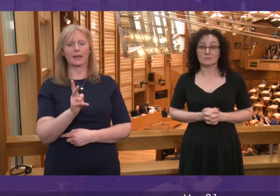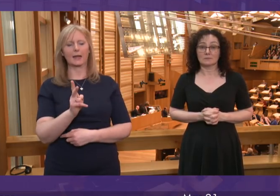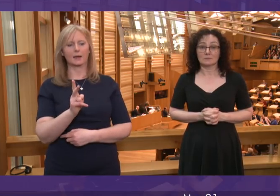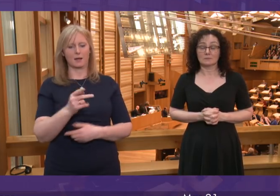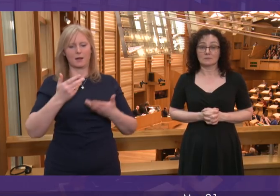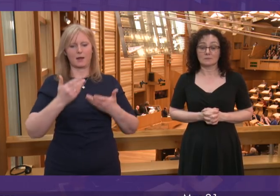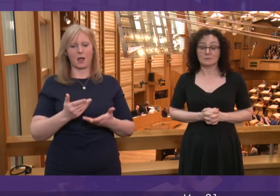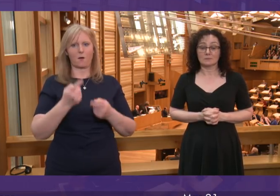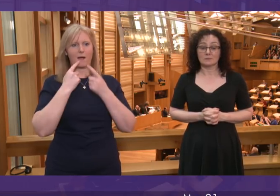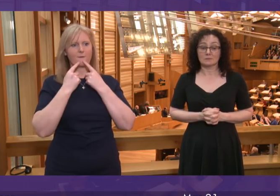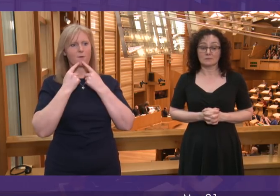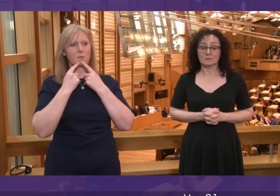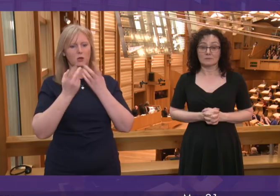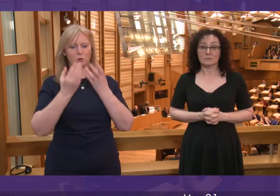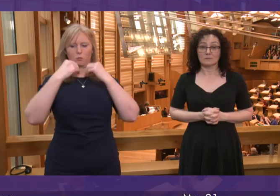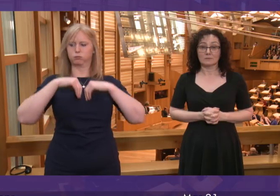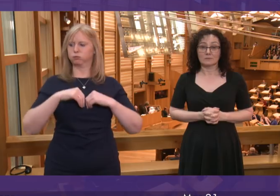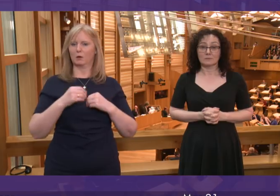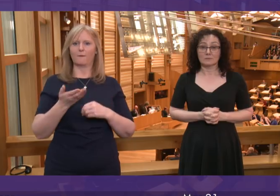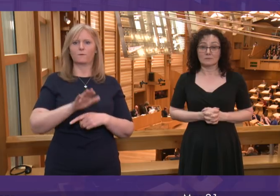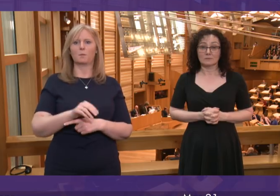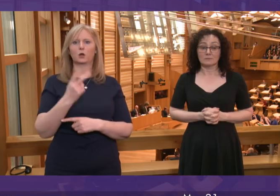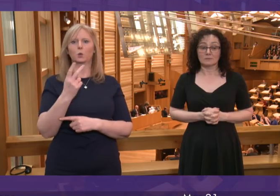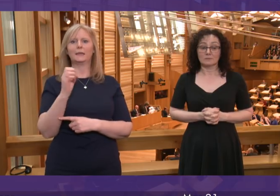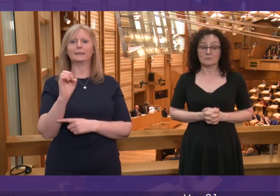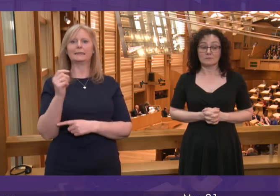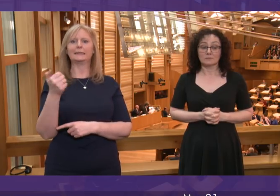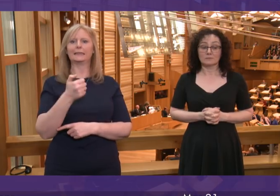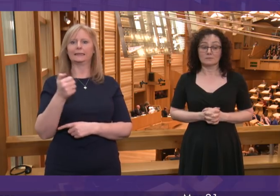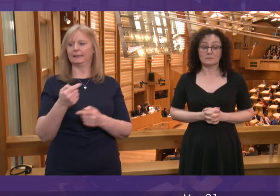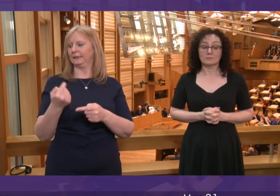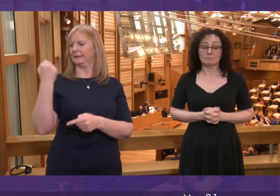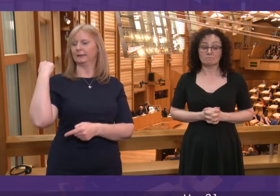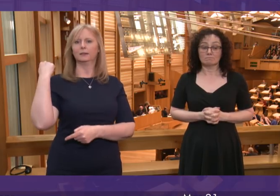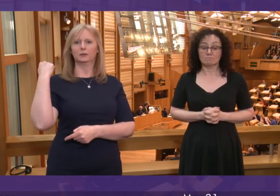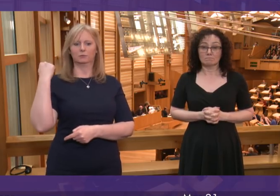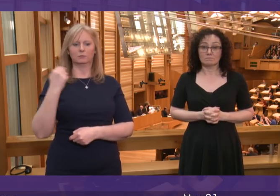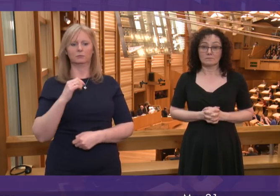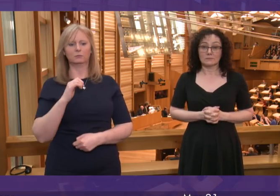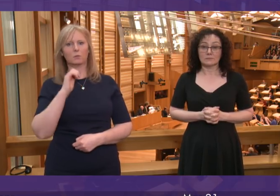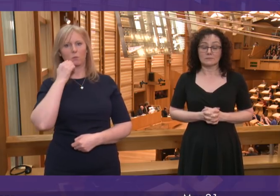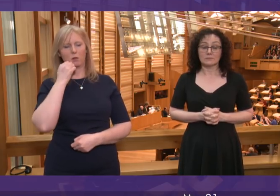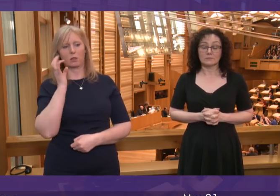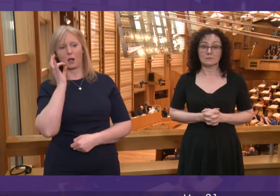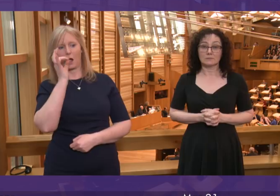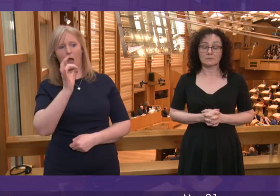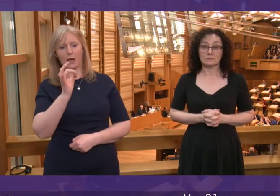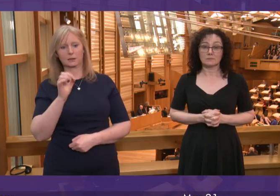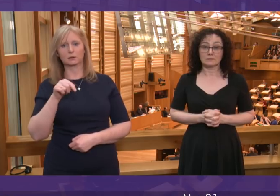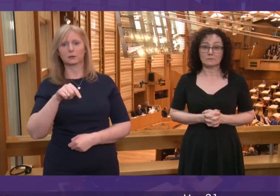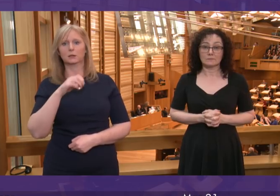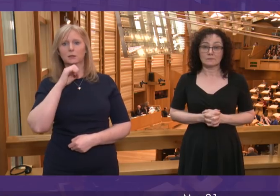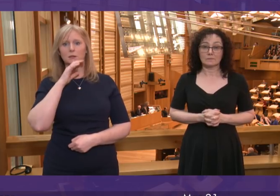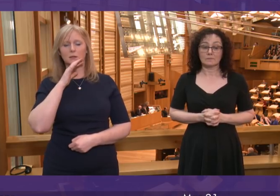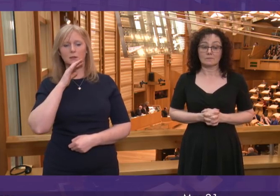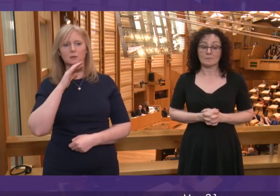wasn't known in 2016, which is why I'll be calling for that in London on Saturday, with many others,